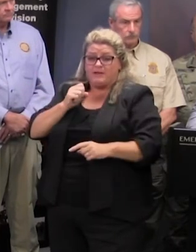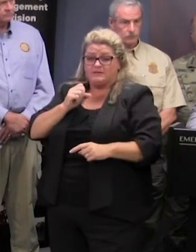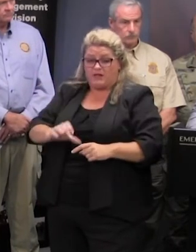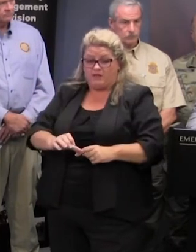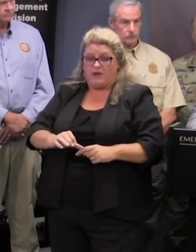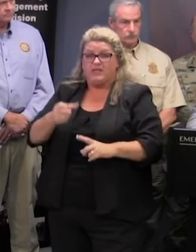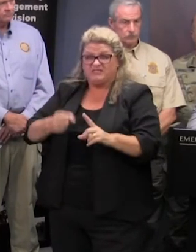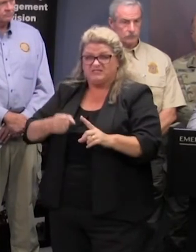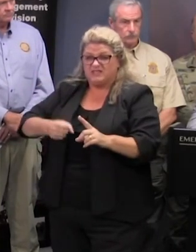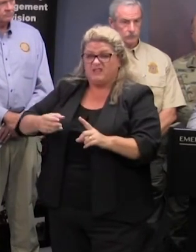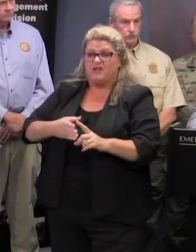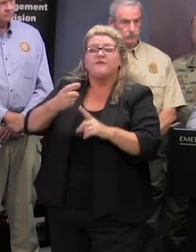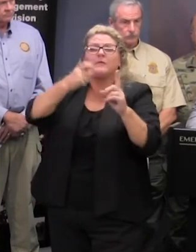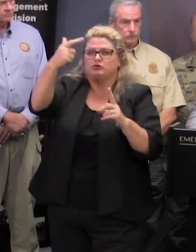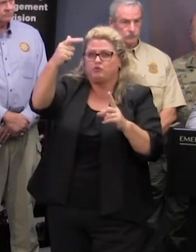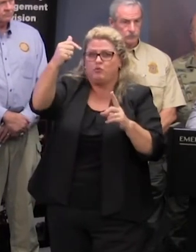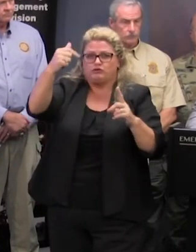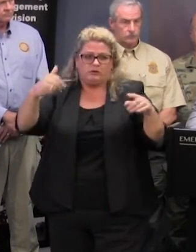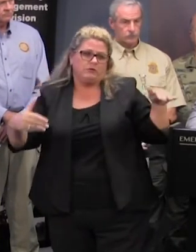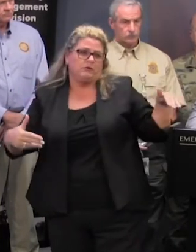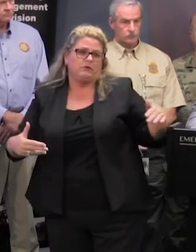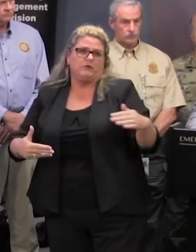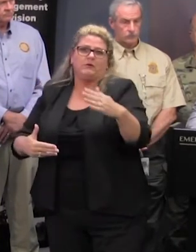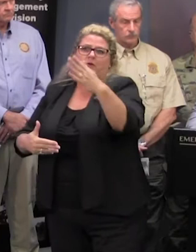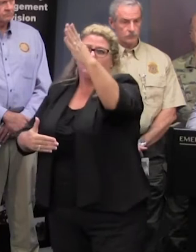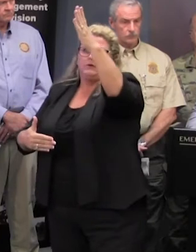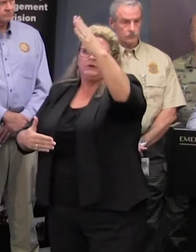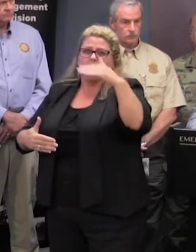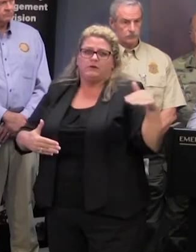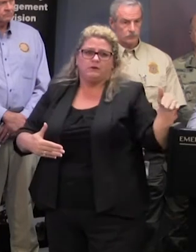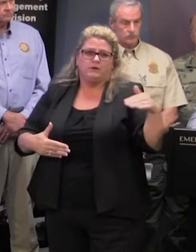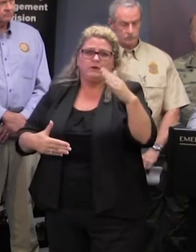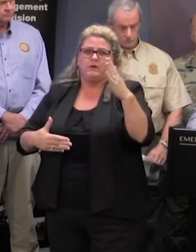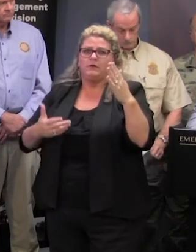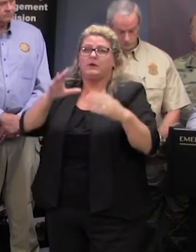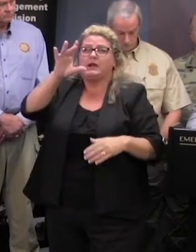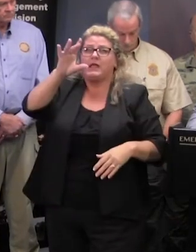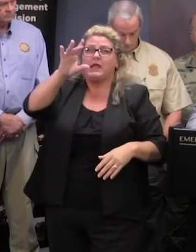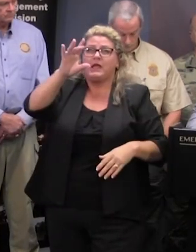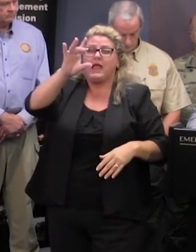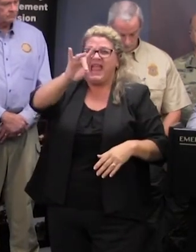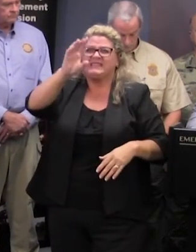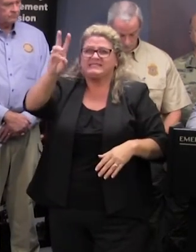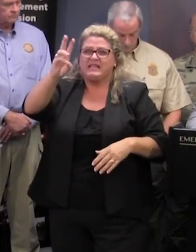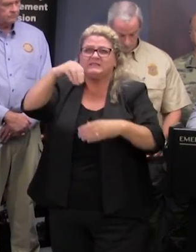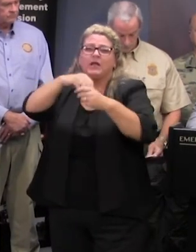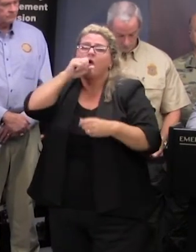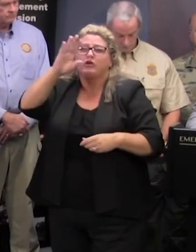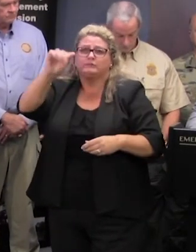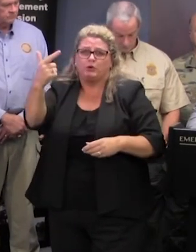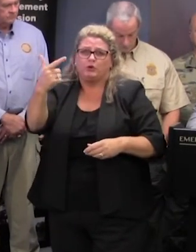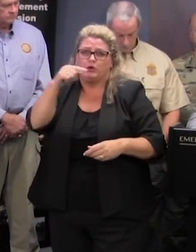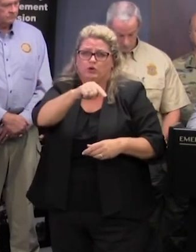from the south coming out of georgia a recommended route would be uh to take exit 86 there in orangeburg uh